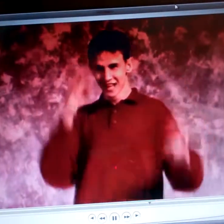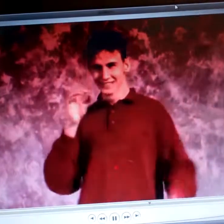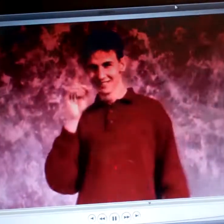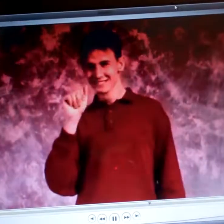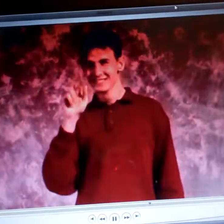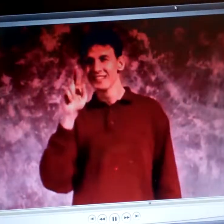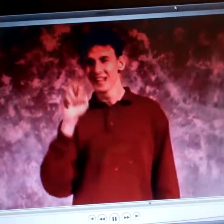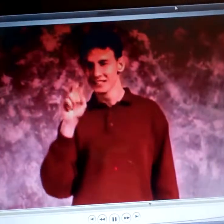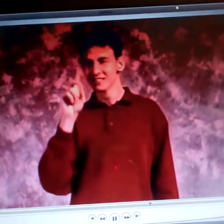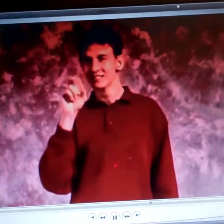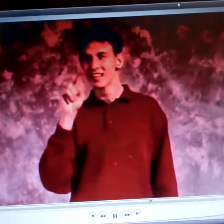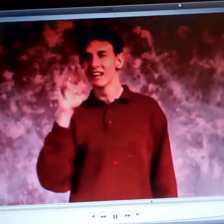at each other.